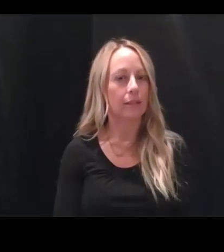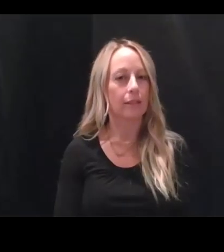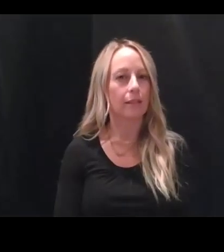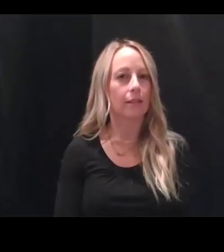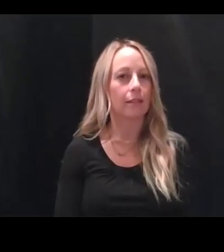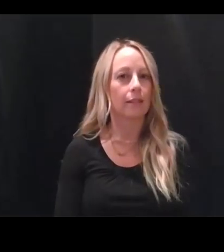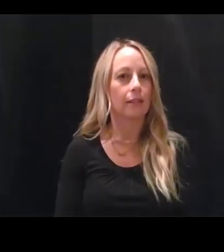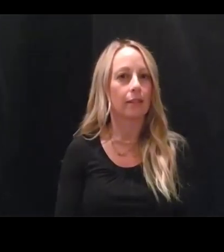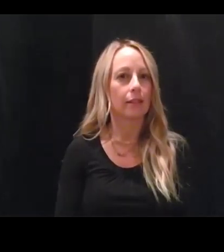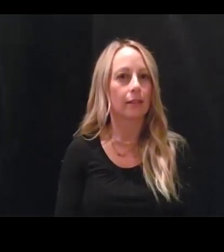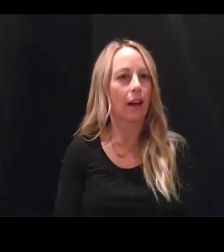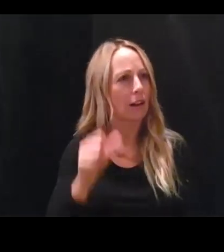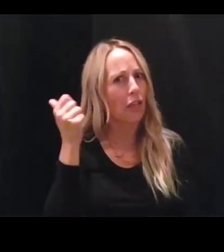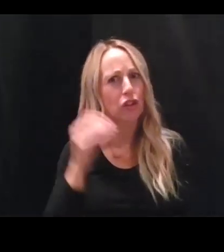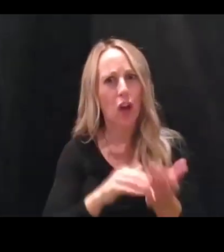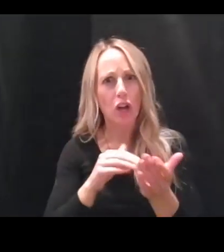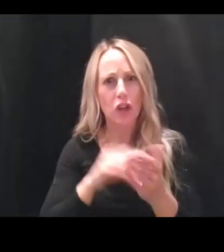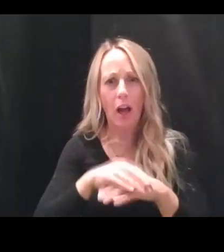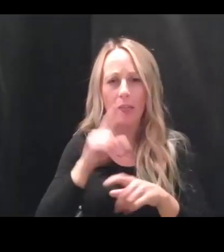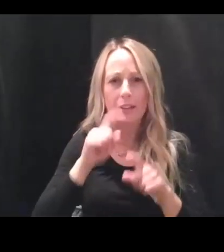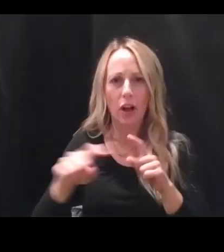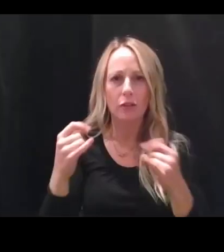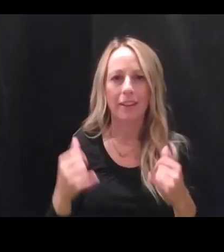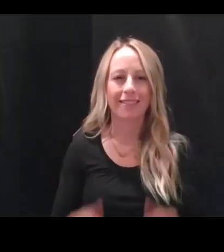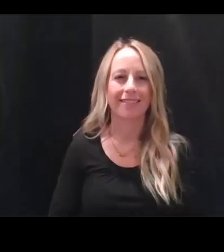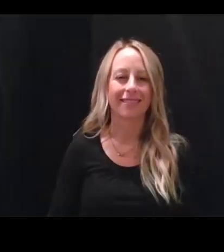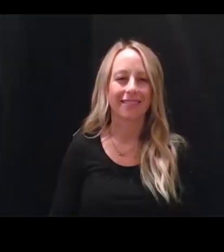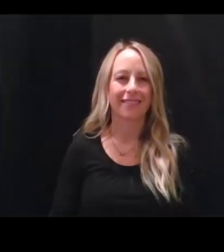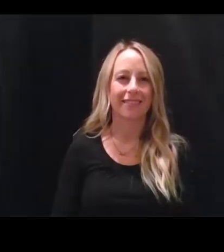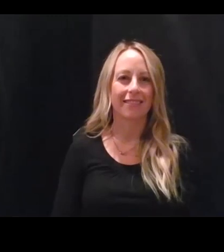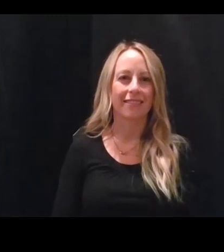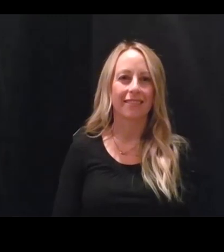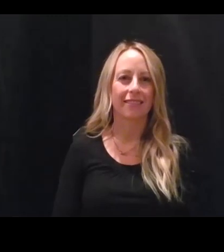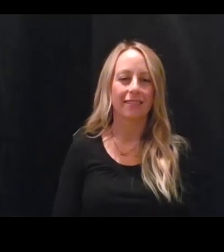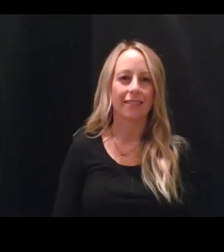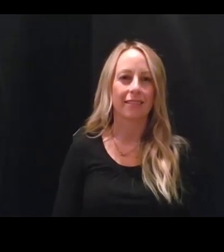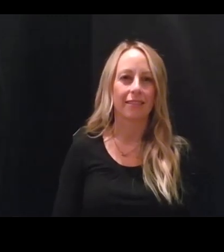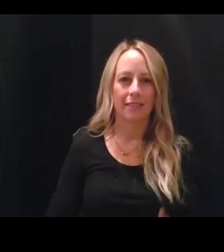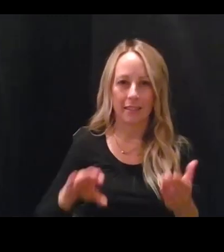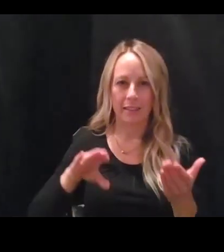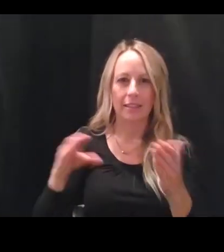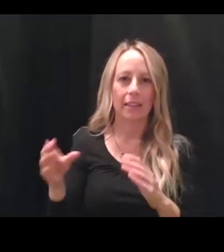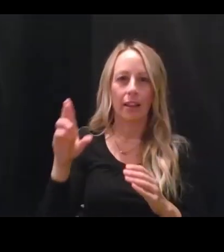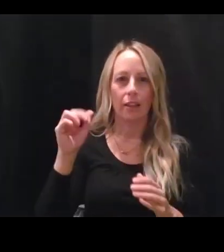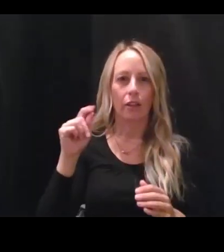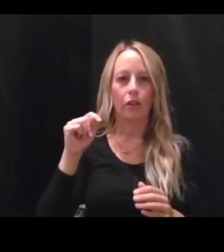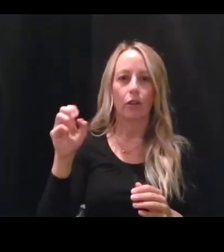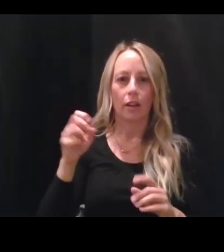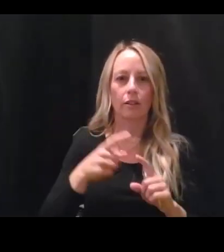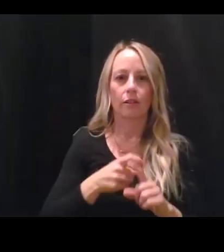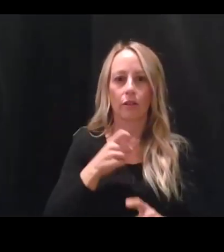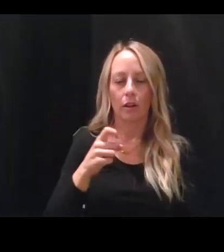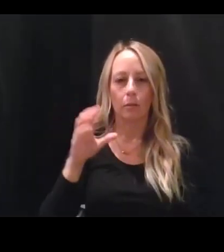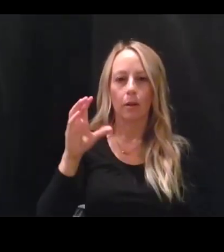Isn't there another doctor on this call? Um, so death rates from COVID, uh, have